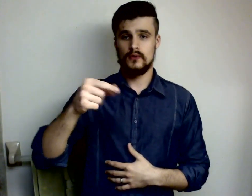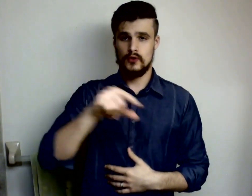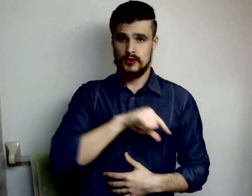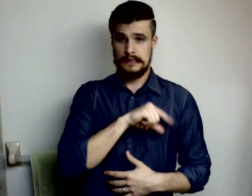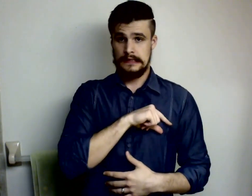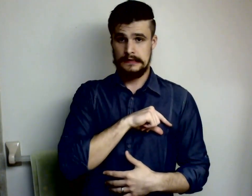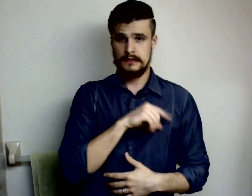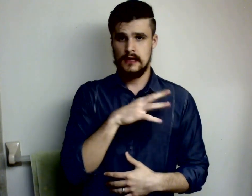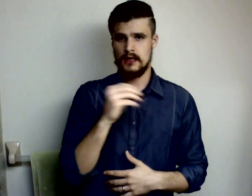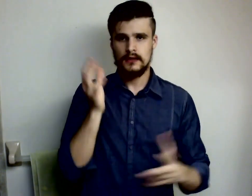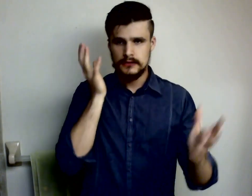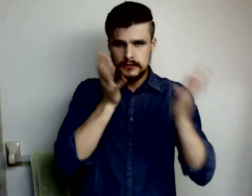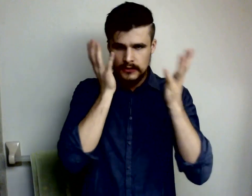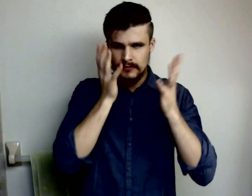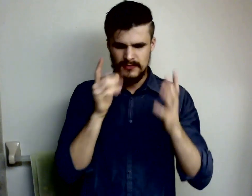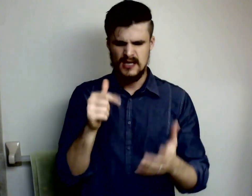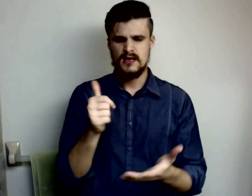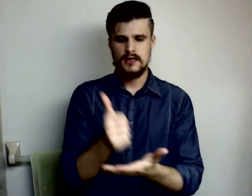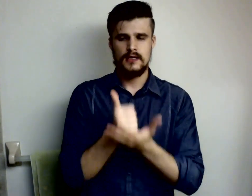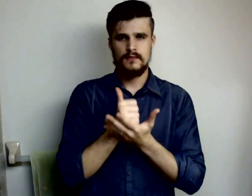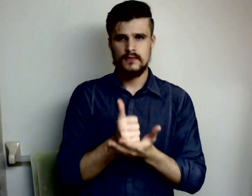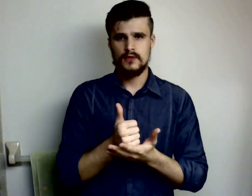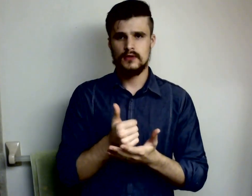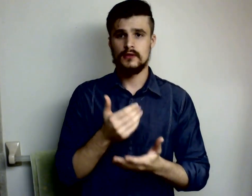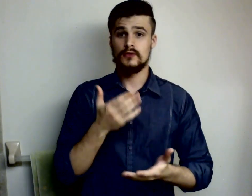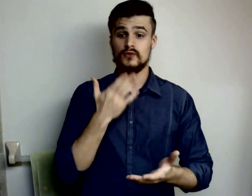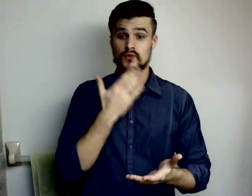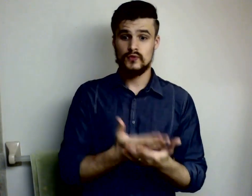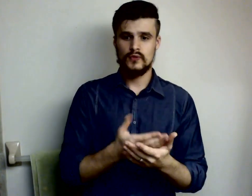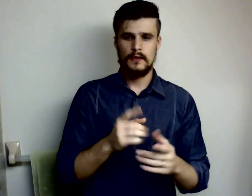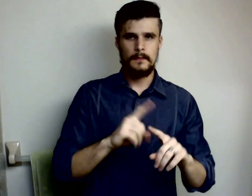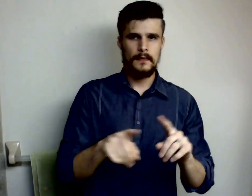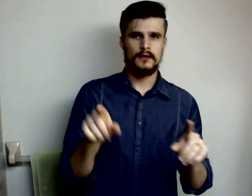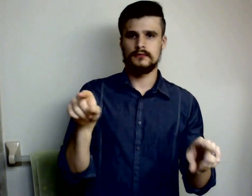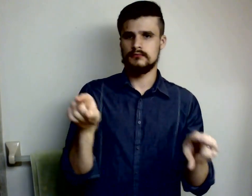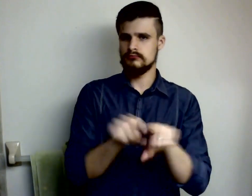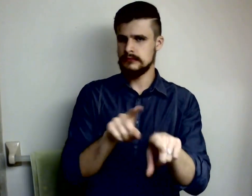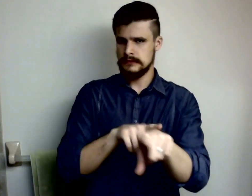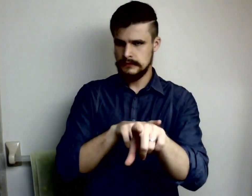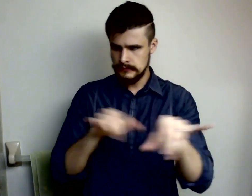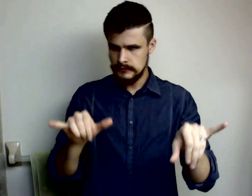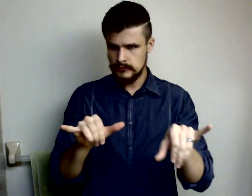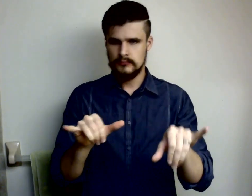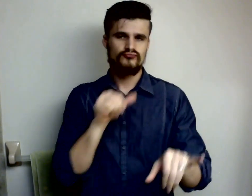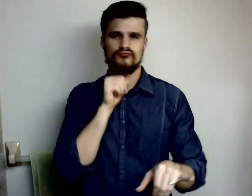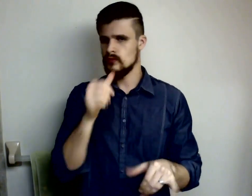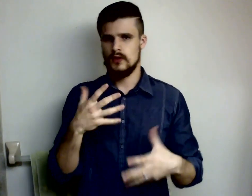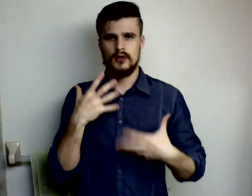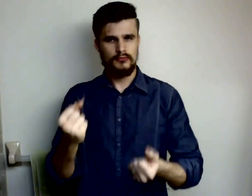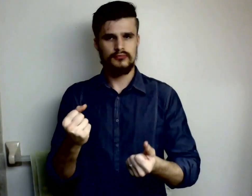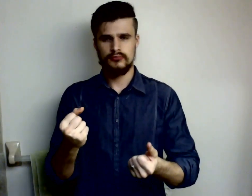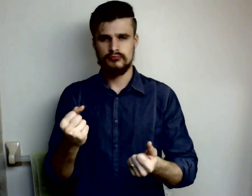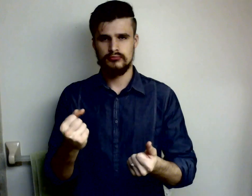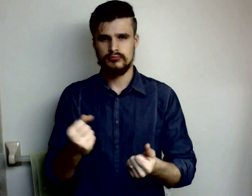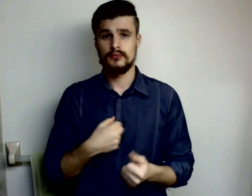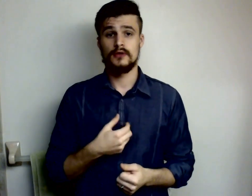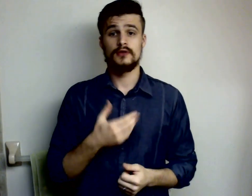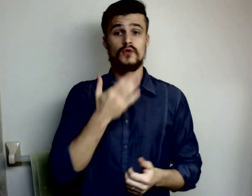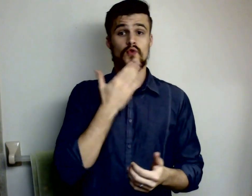forms and in paralyzingly unhelpful forms guilt and shame can be a good gift of god or a